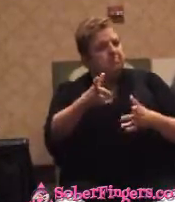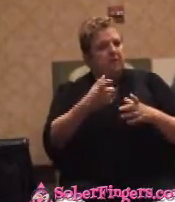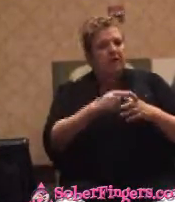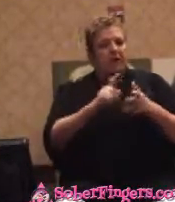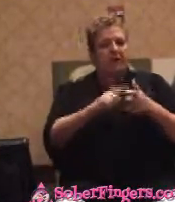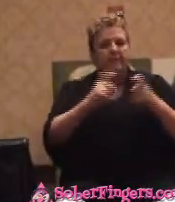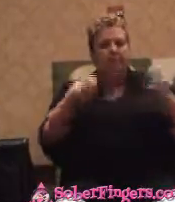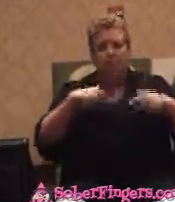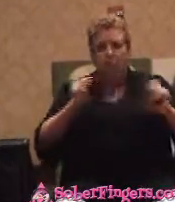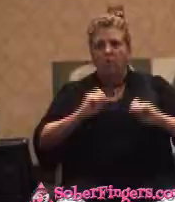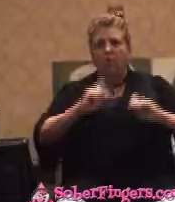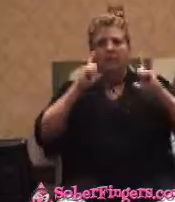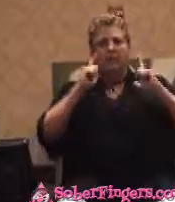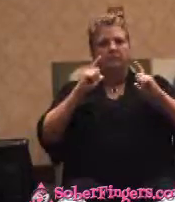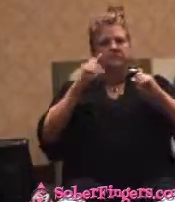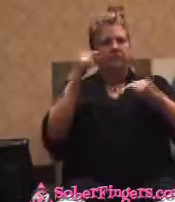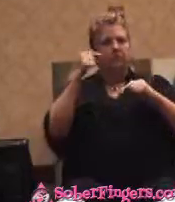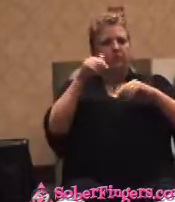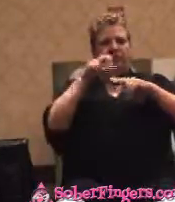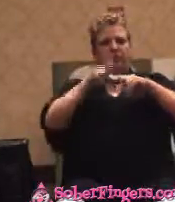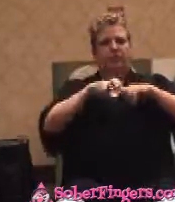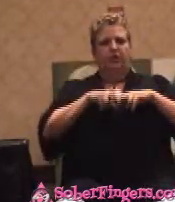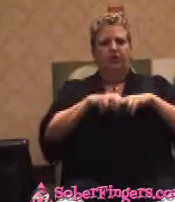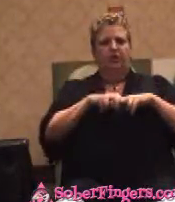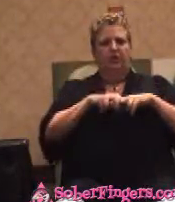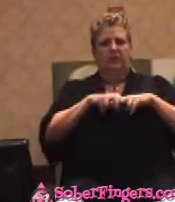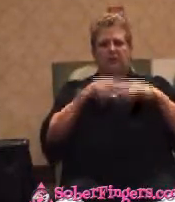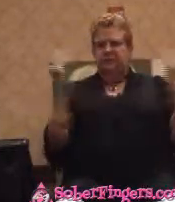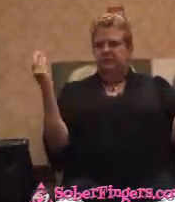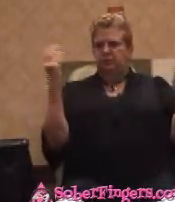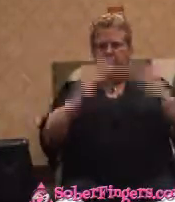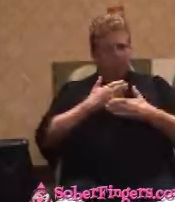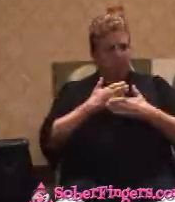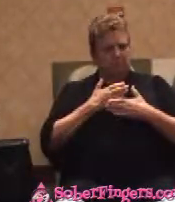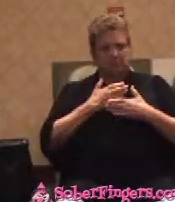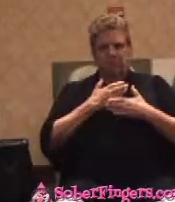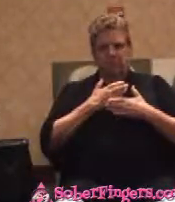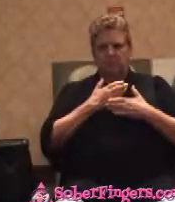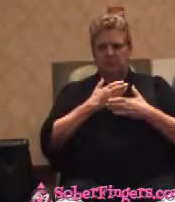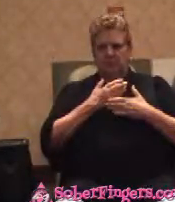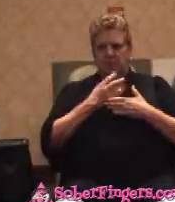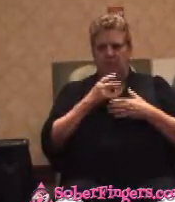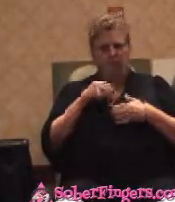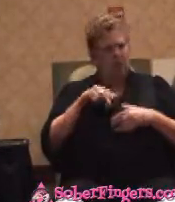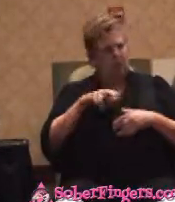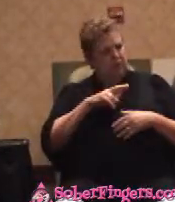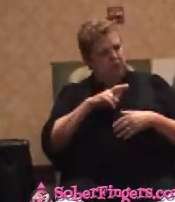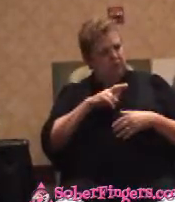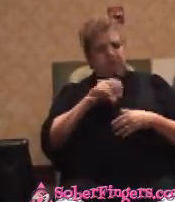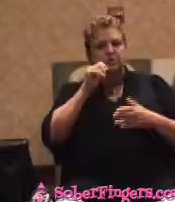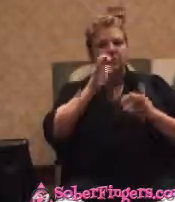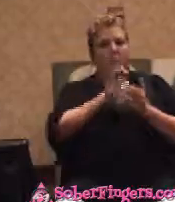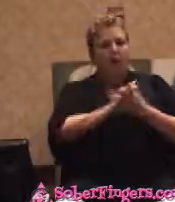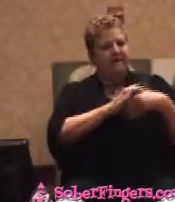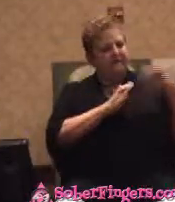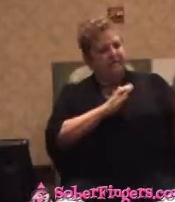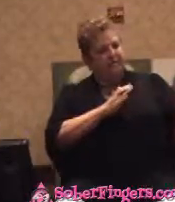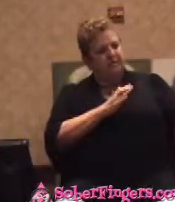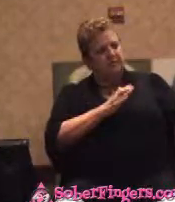chair and I looked out the window and it was a pitch black. And I looked over and my wife's sitting there in a little chair with a load